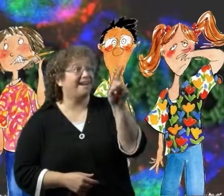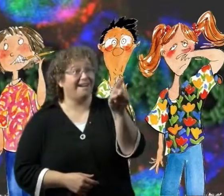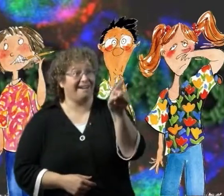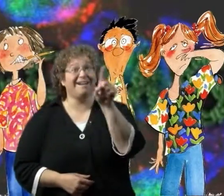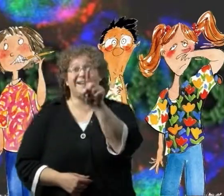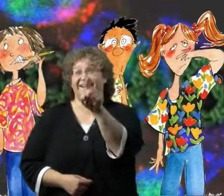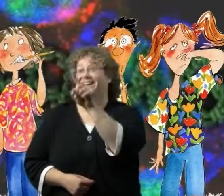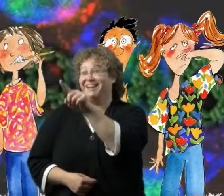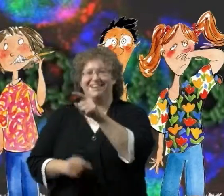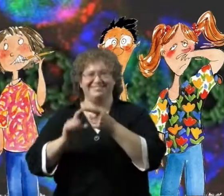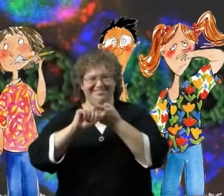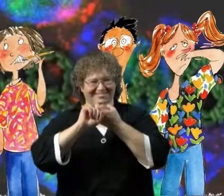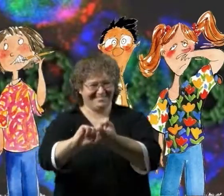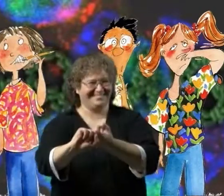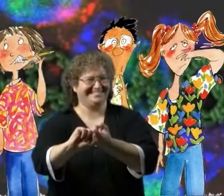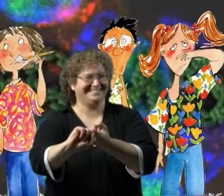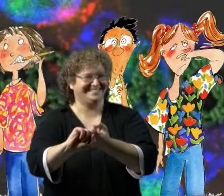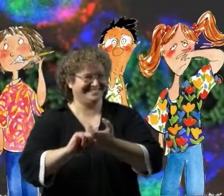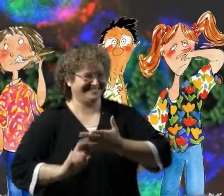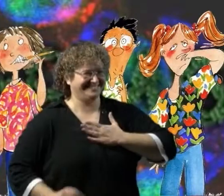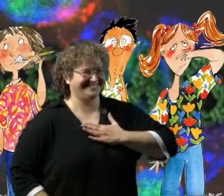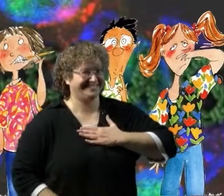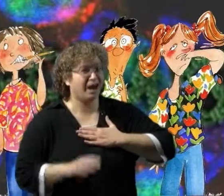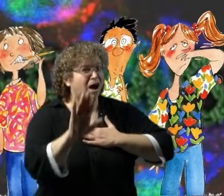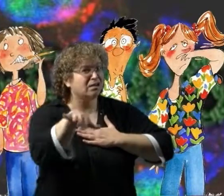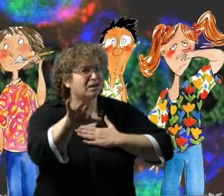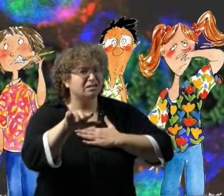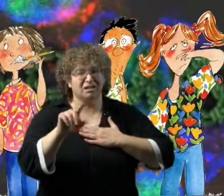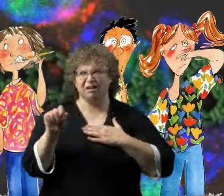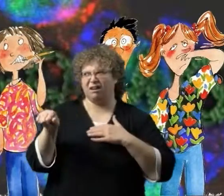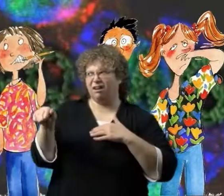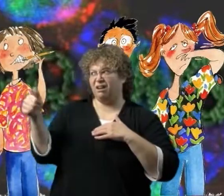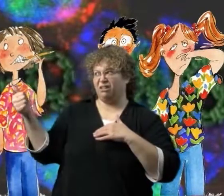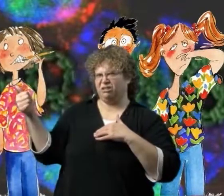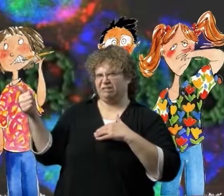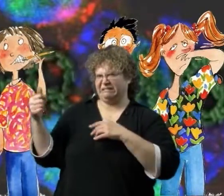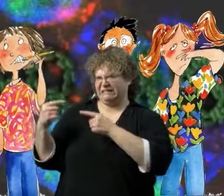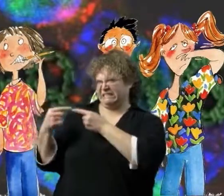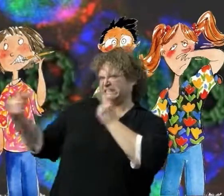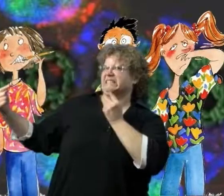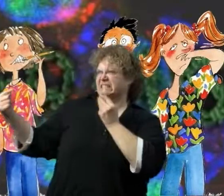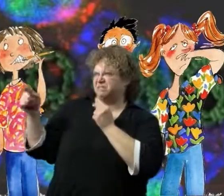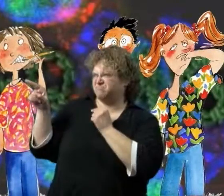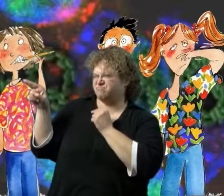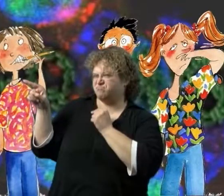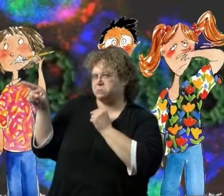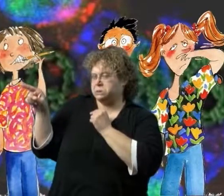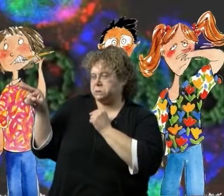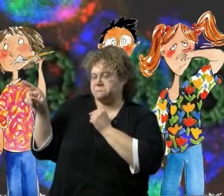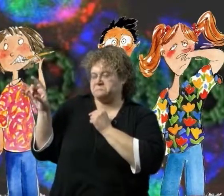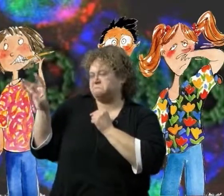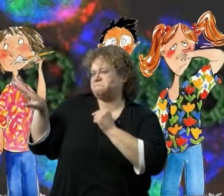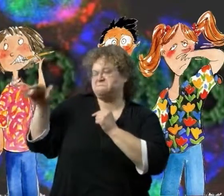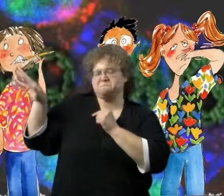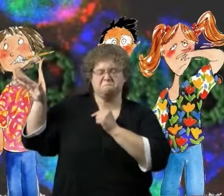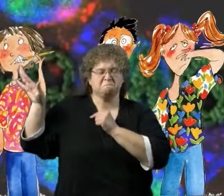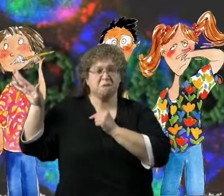Meal We may have lots of enemies But we'll do fine With friends